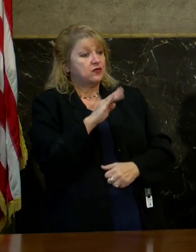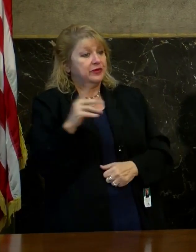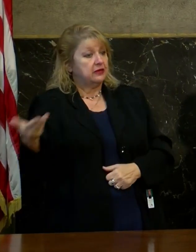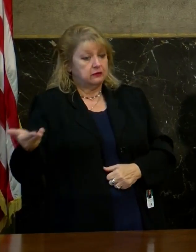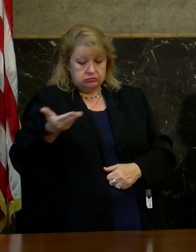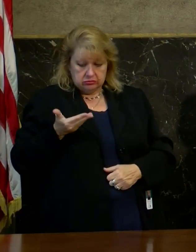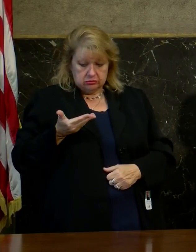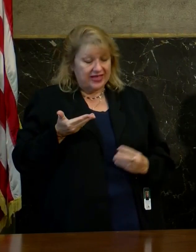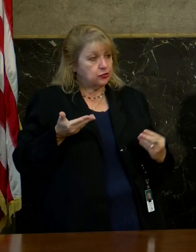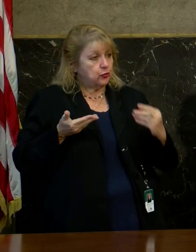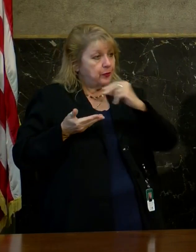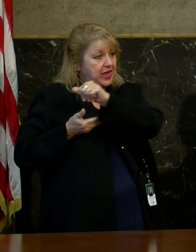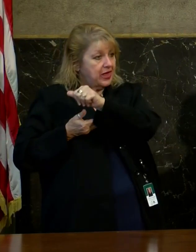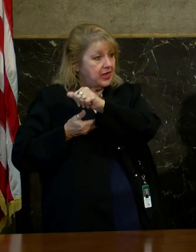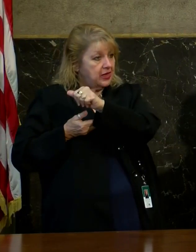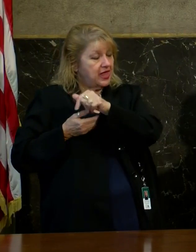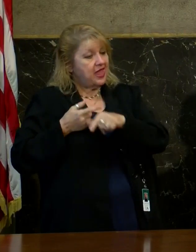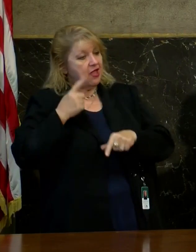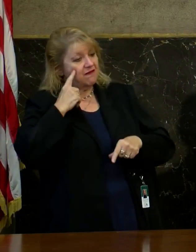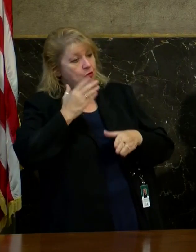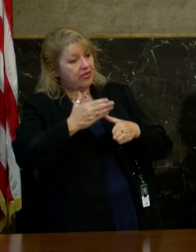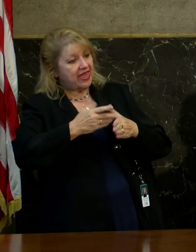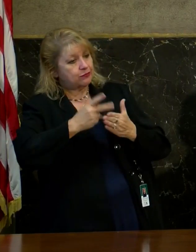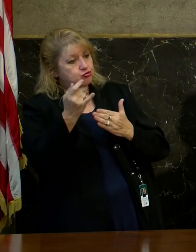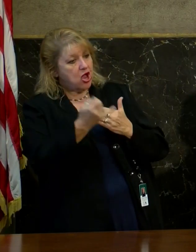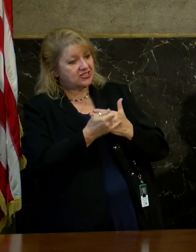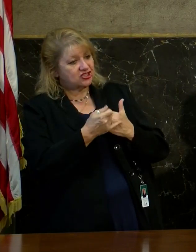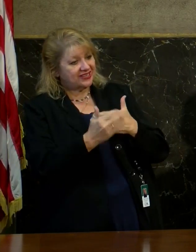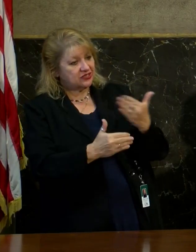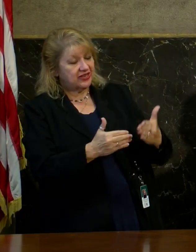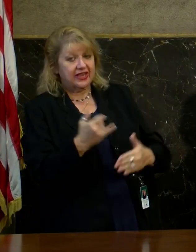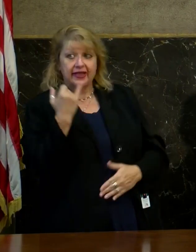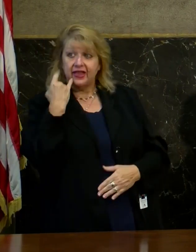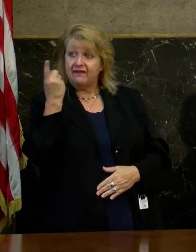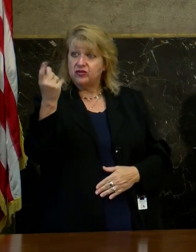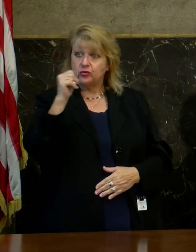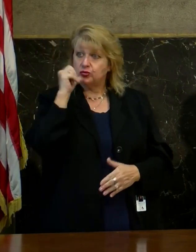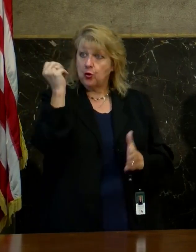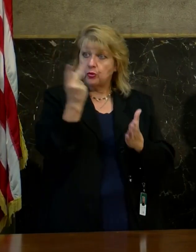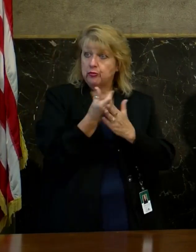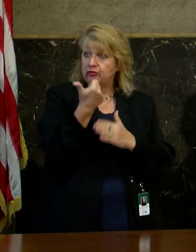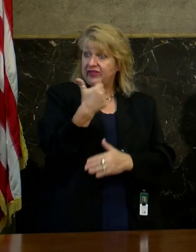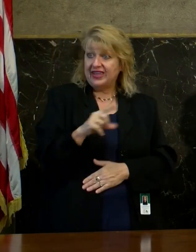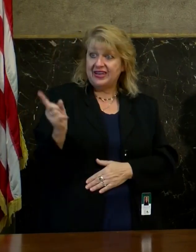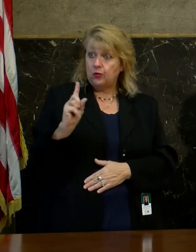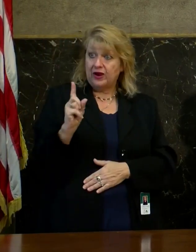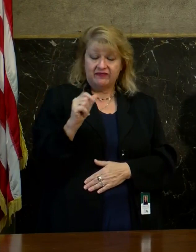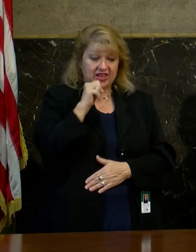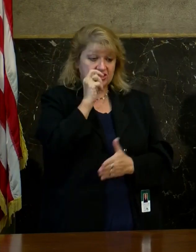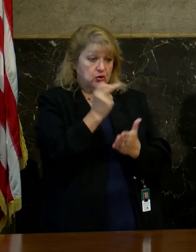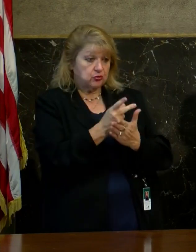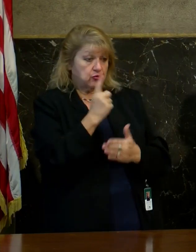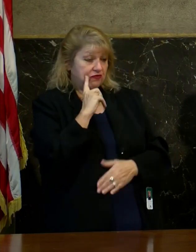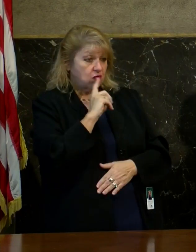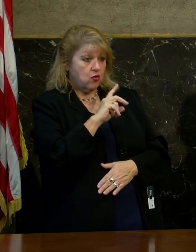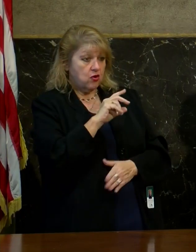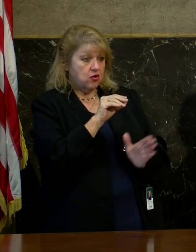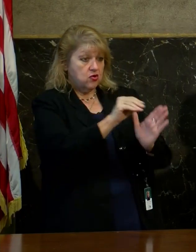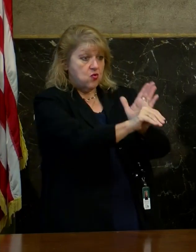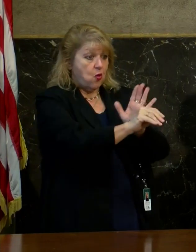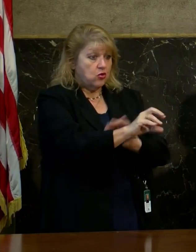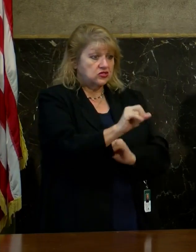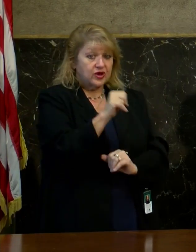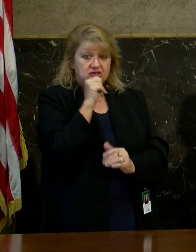are underway and so if you don't approve those projects anywhere New Orleans or anywhere who you're really punishing